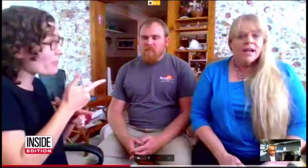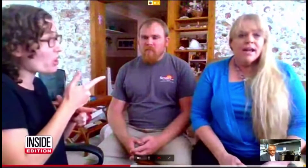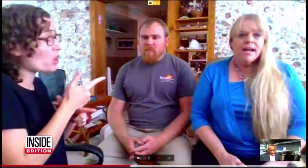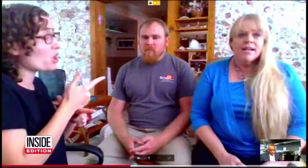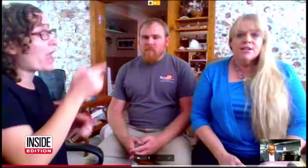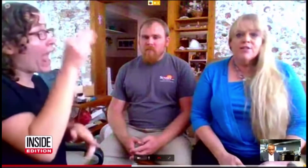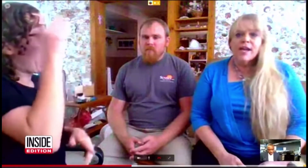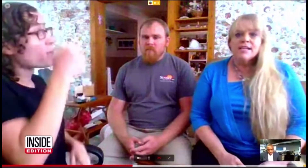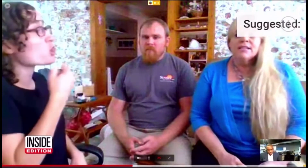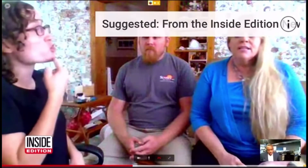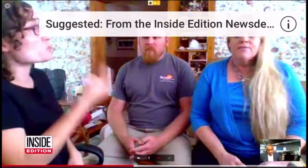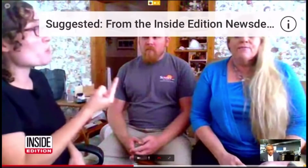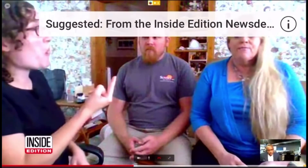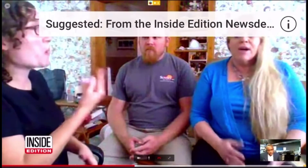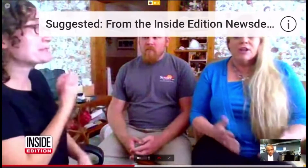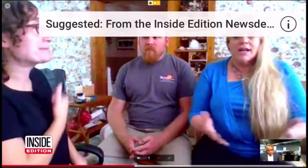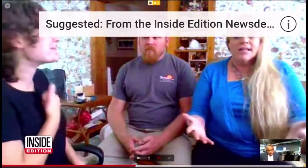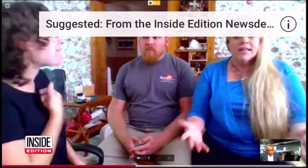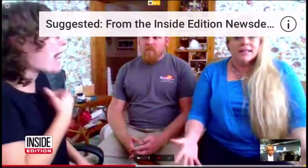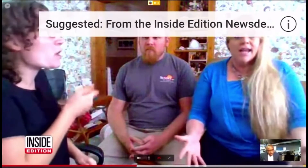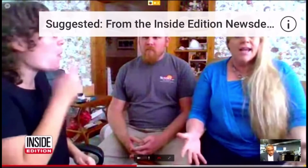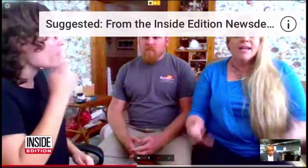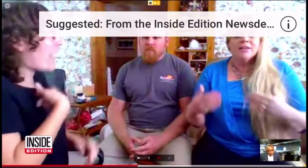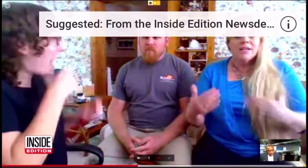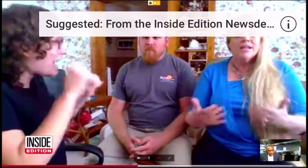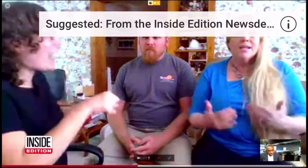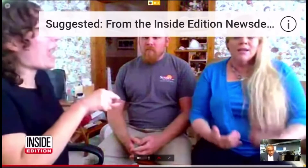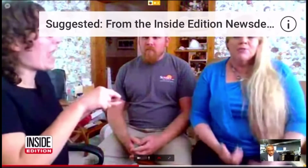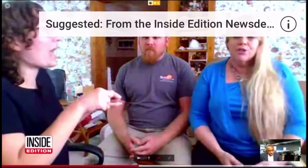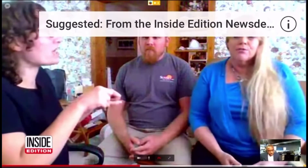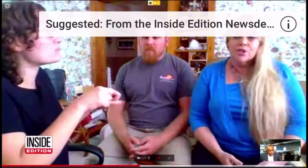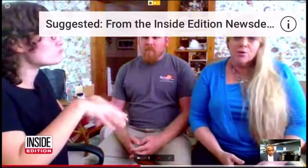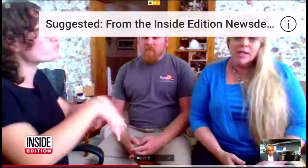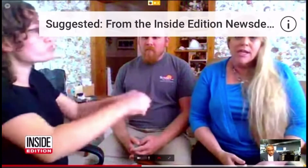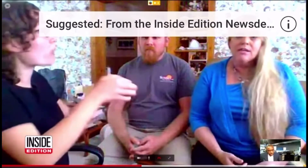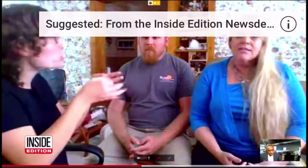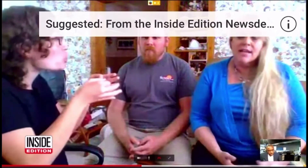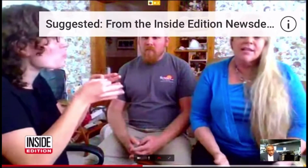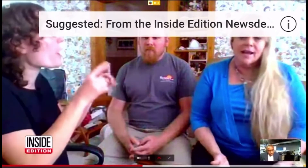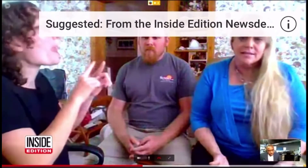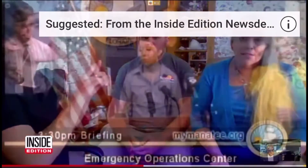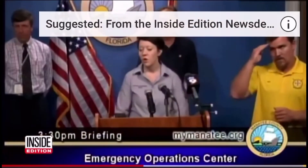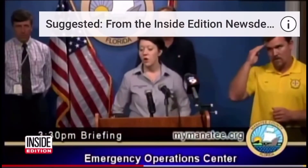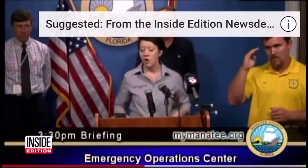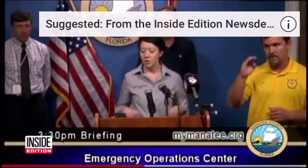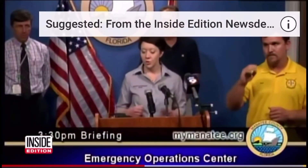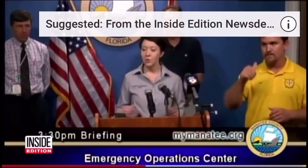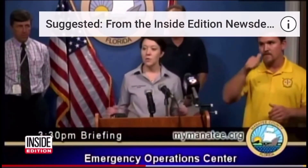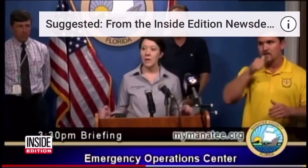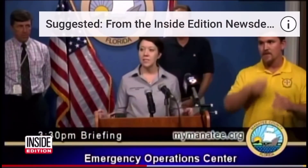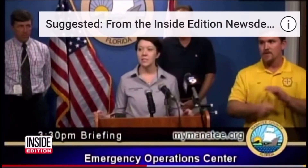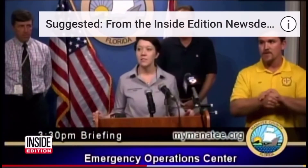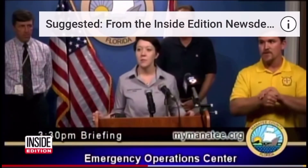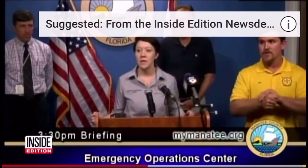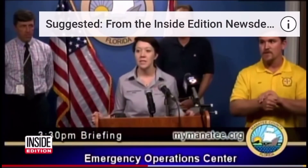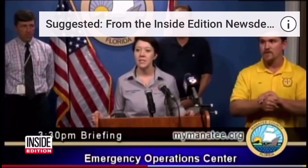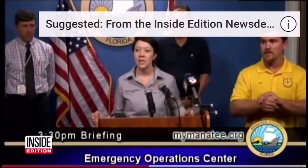and they didn't, felt like that they needed him to. So, he said yes. The vocabulary for an